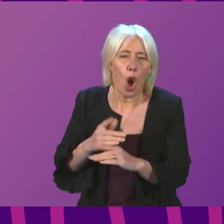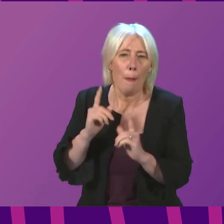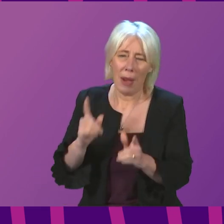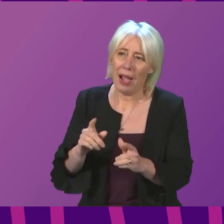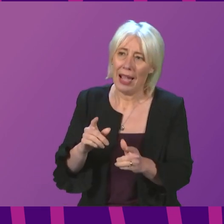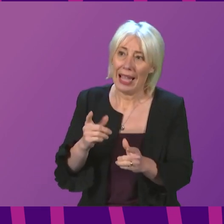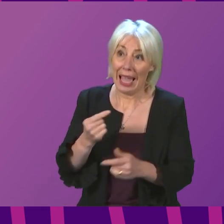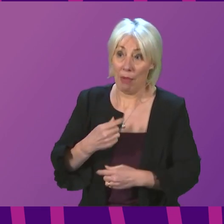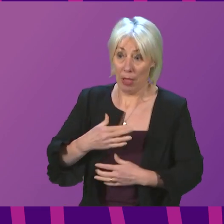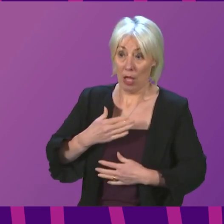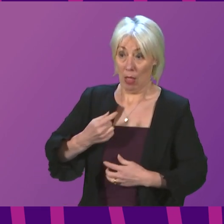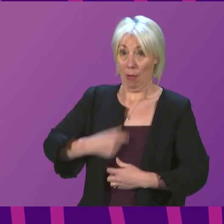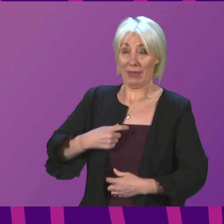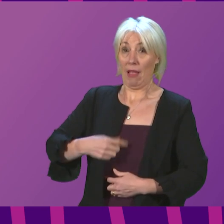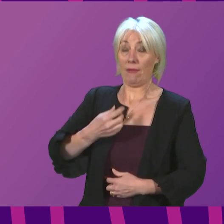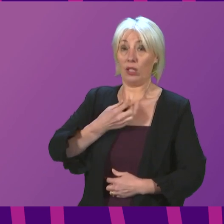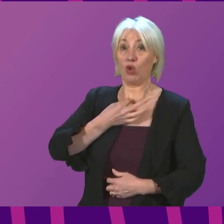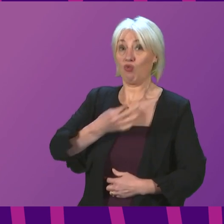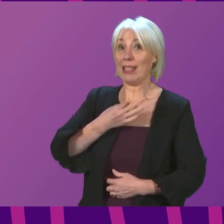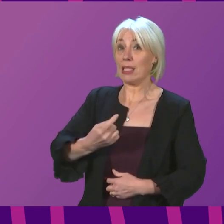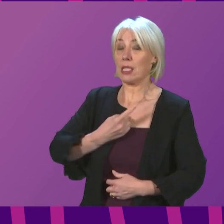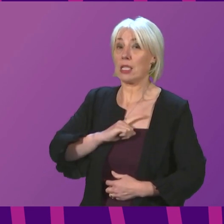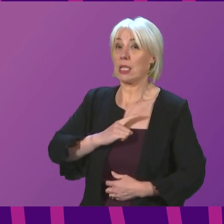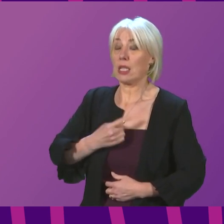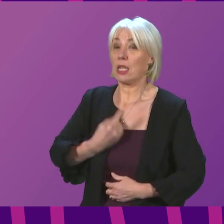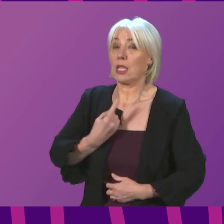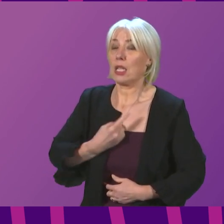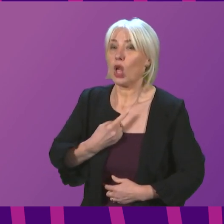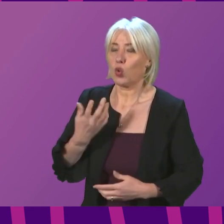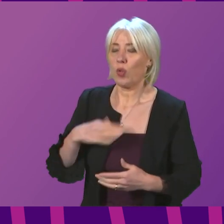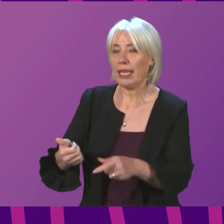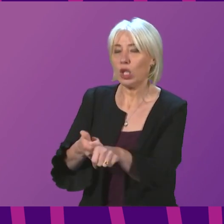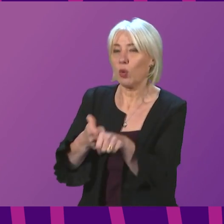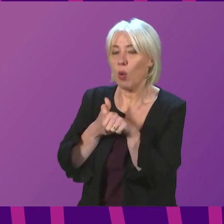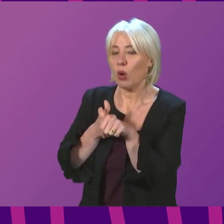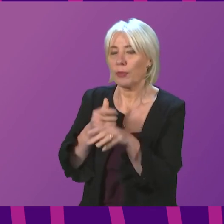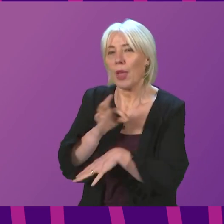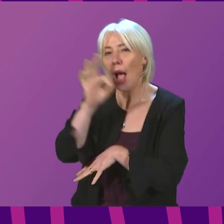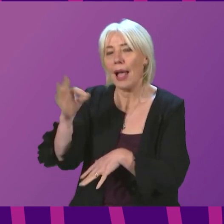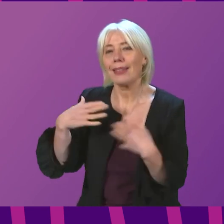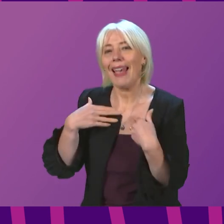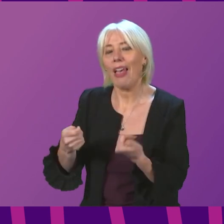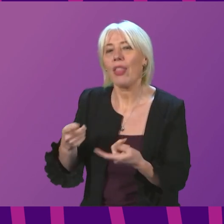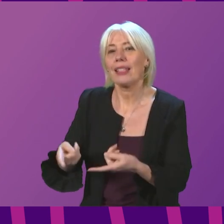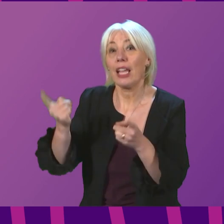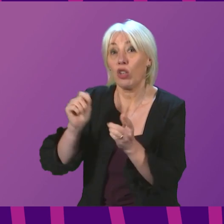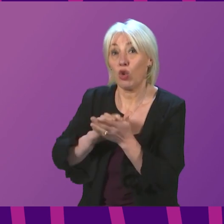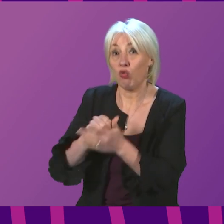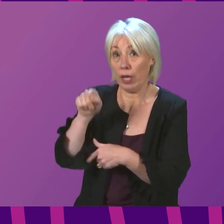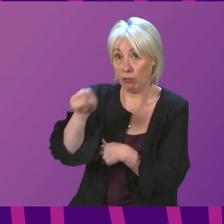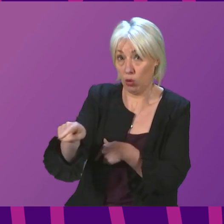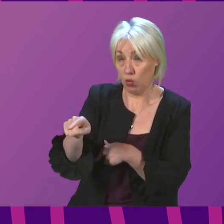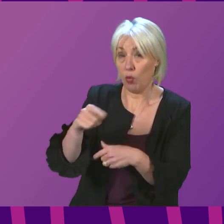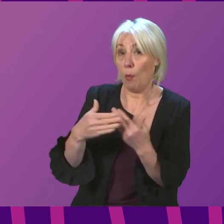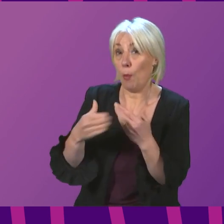at some risk to themselves. So, the support services they have are vital. I will ask the Health Secretary to write to the member with further